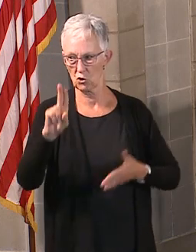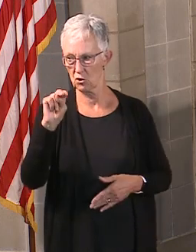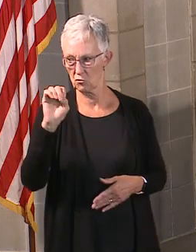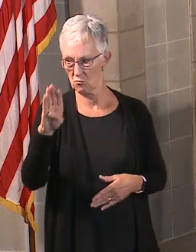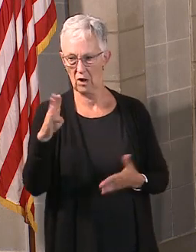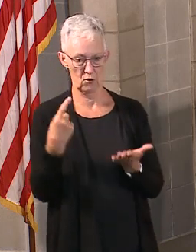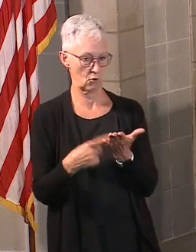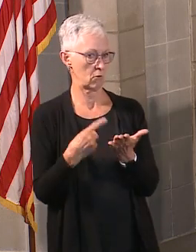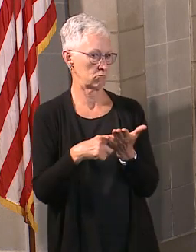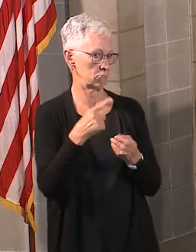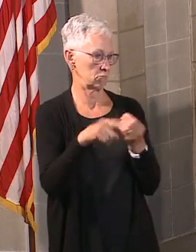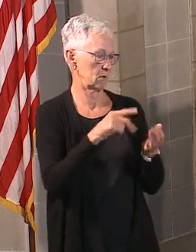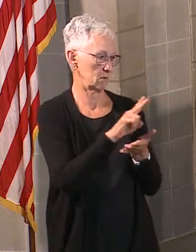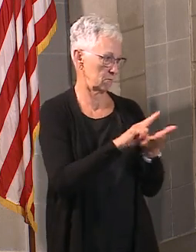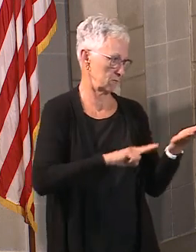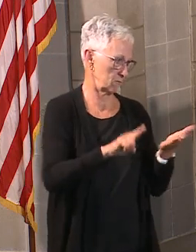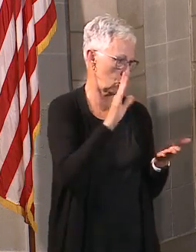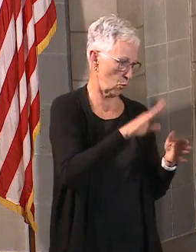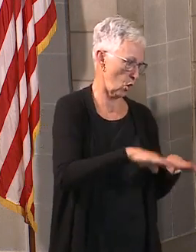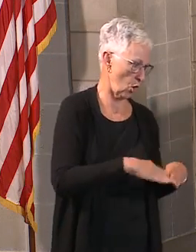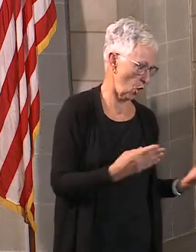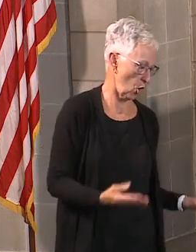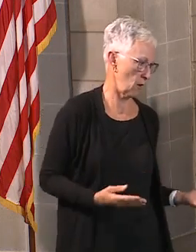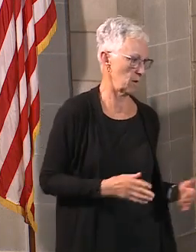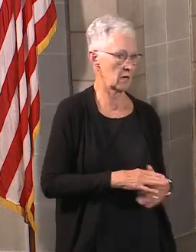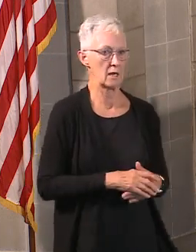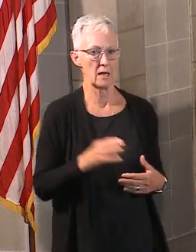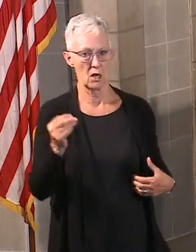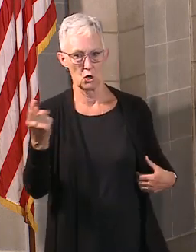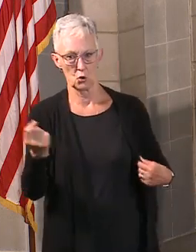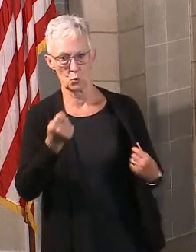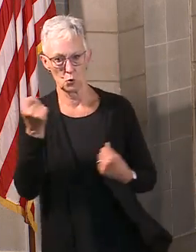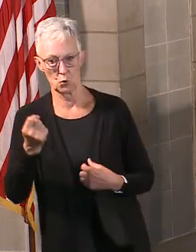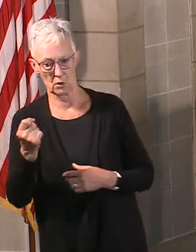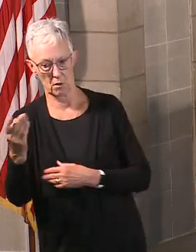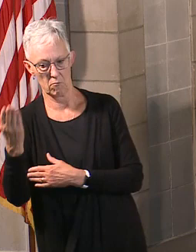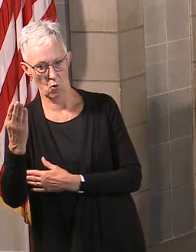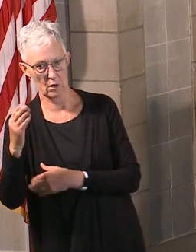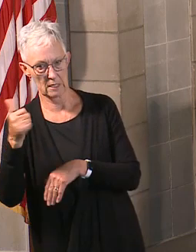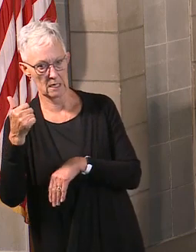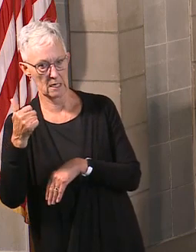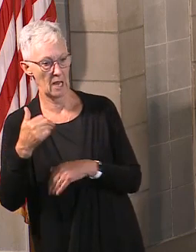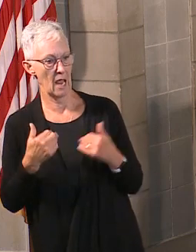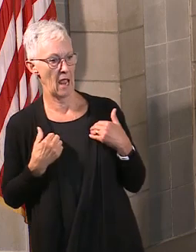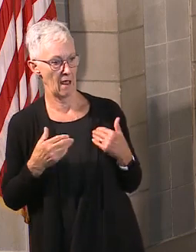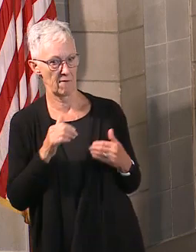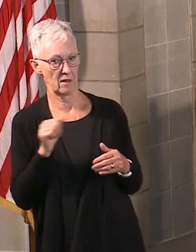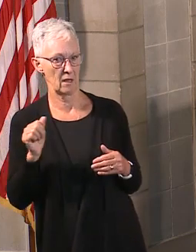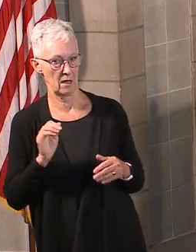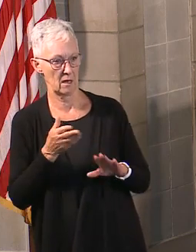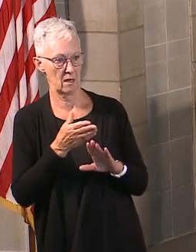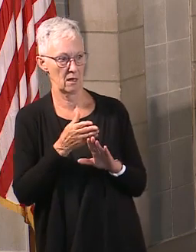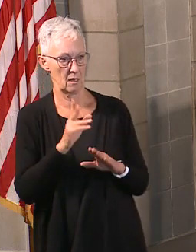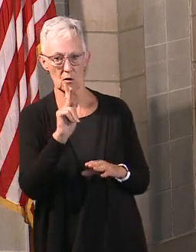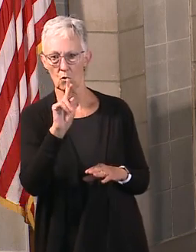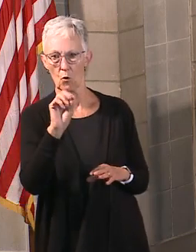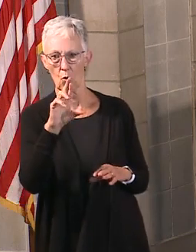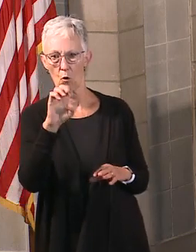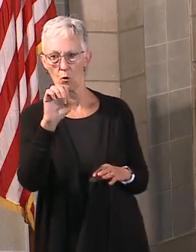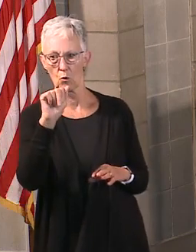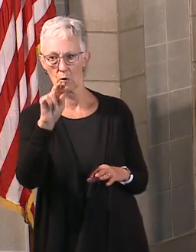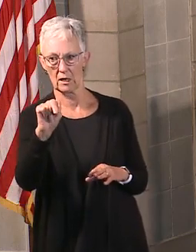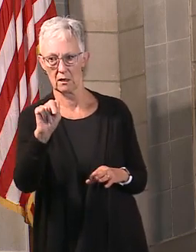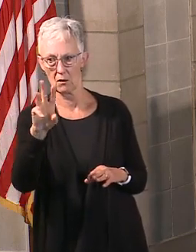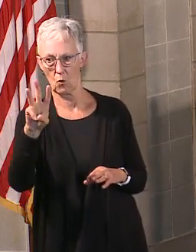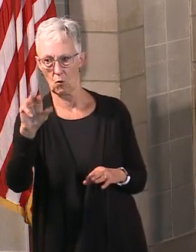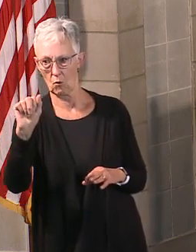we will have at 10 a.m. a Korean War Veterans Proclamation signing, remembering our Korean War veterans. And now we're